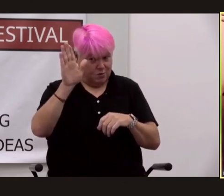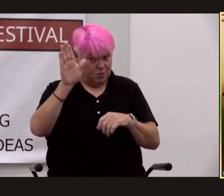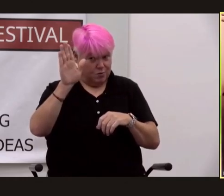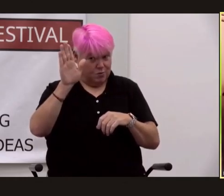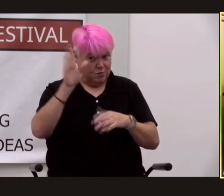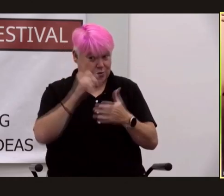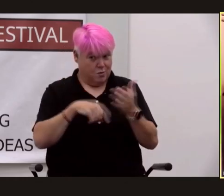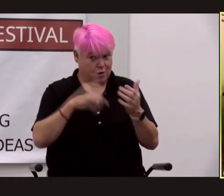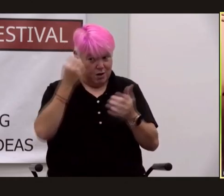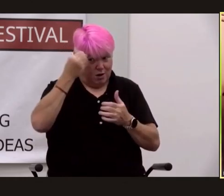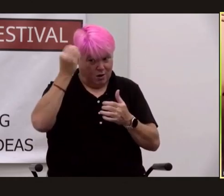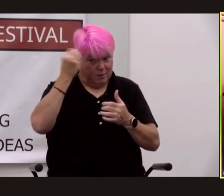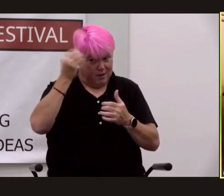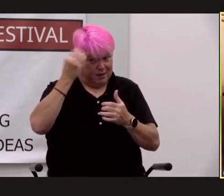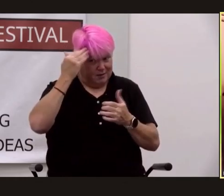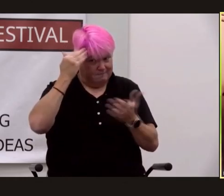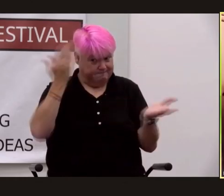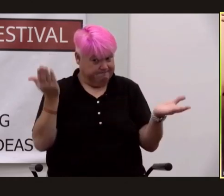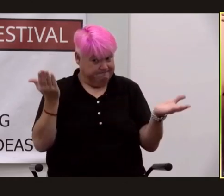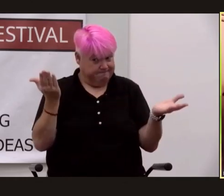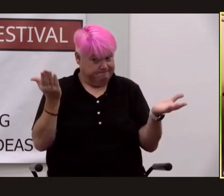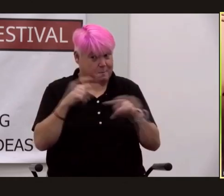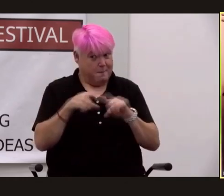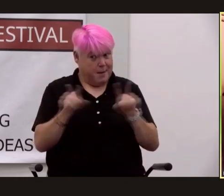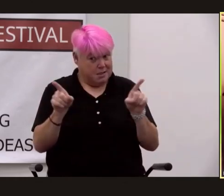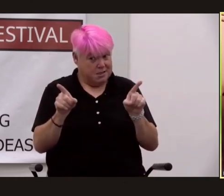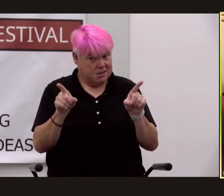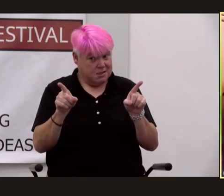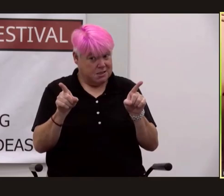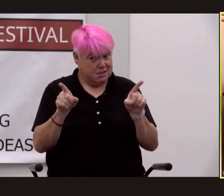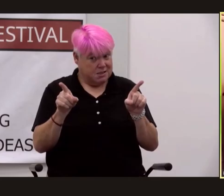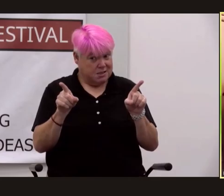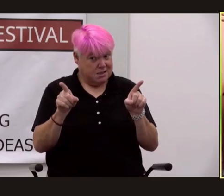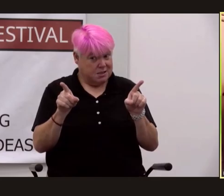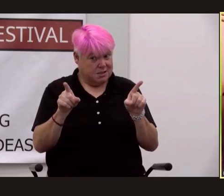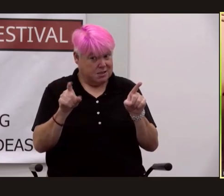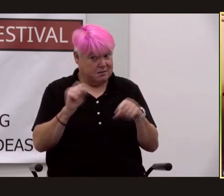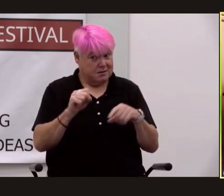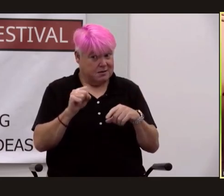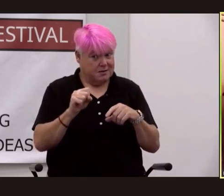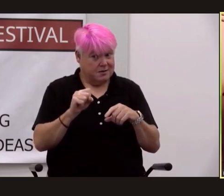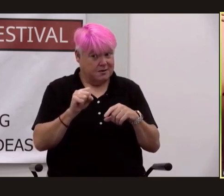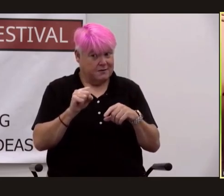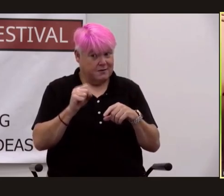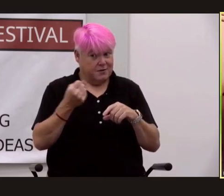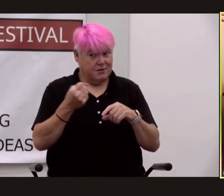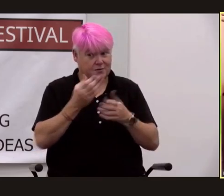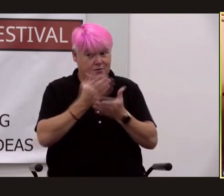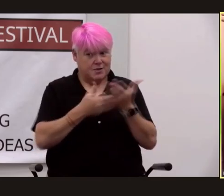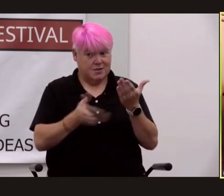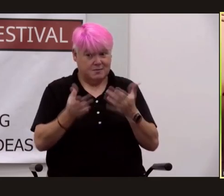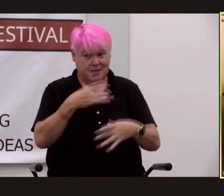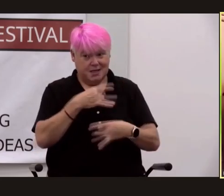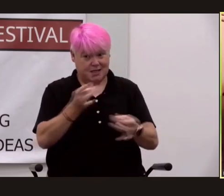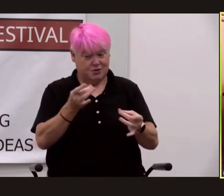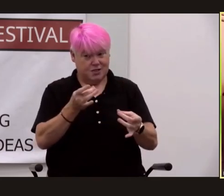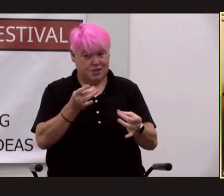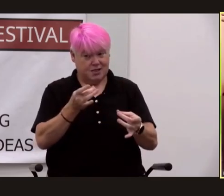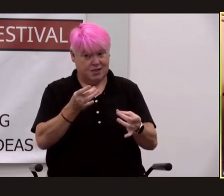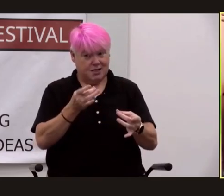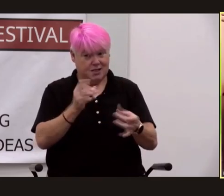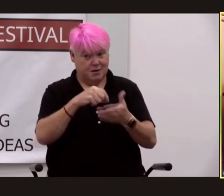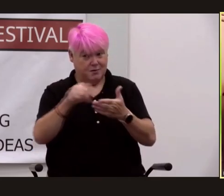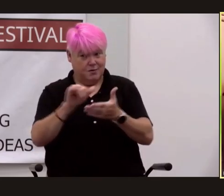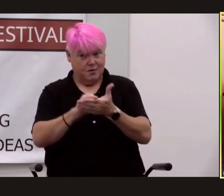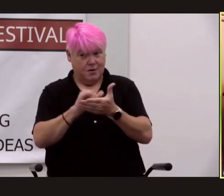oppi was referring to but apparently he was referring to something interesting and i wrote that